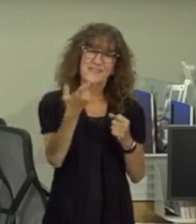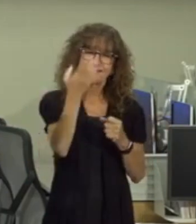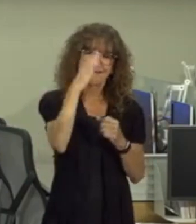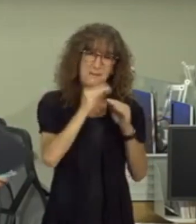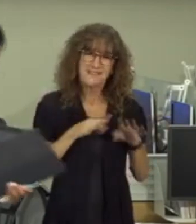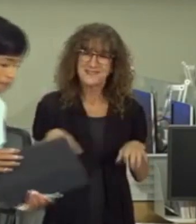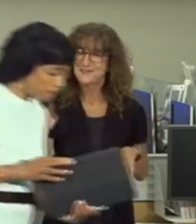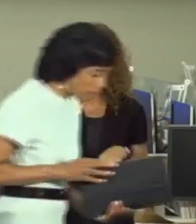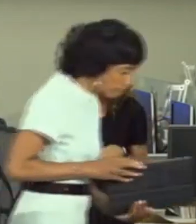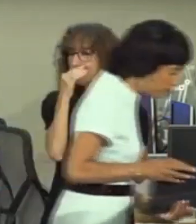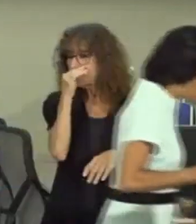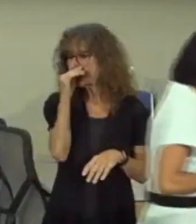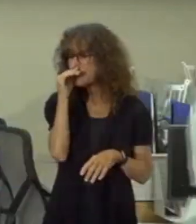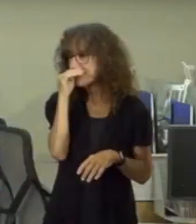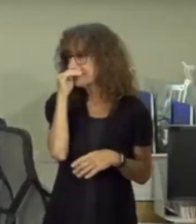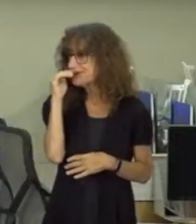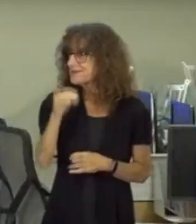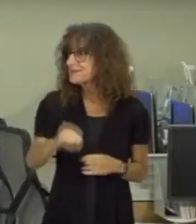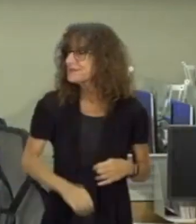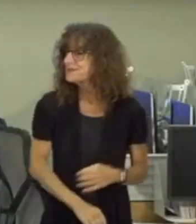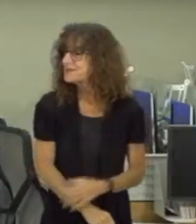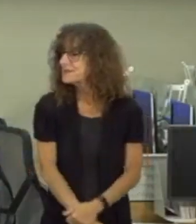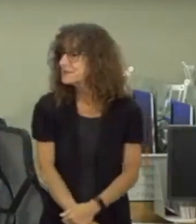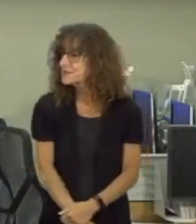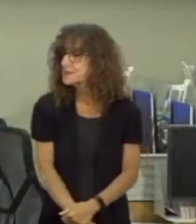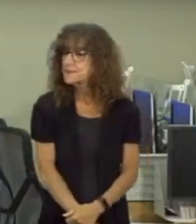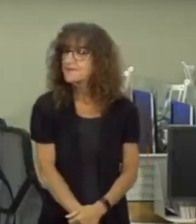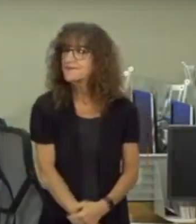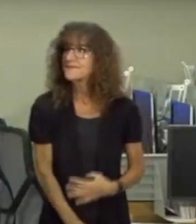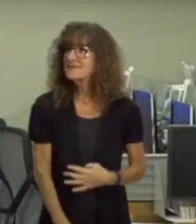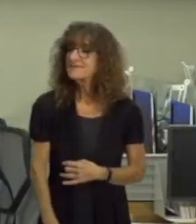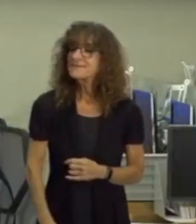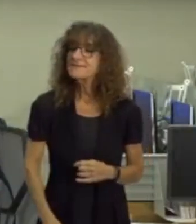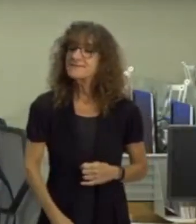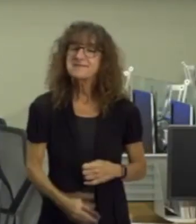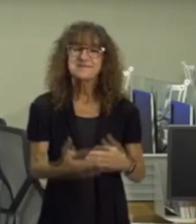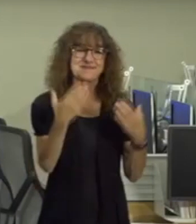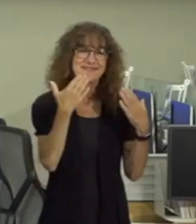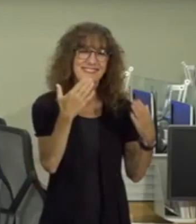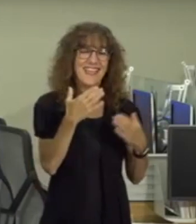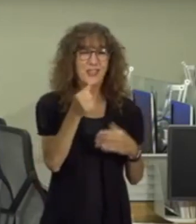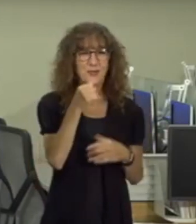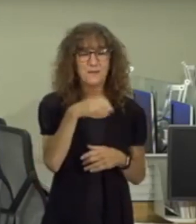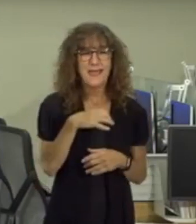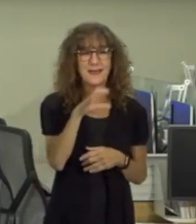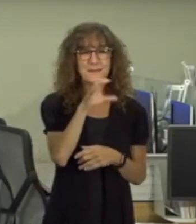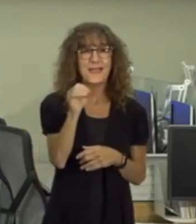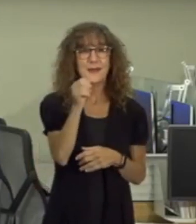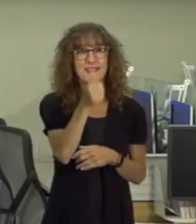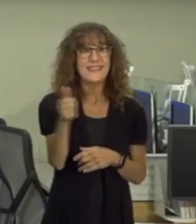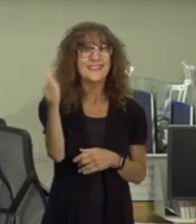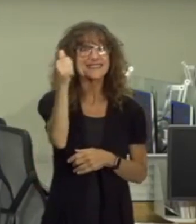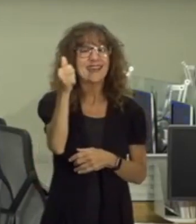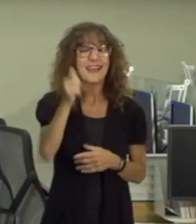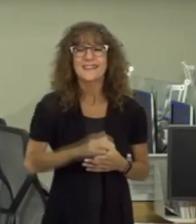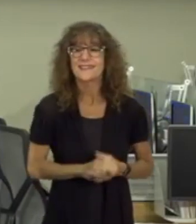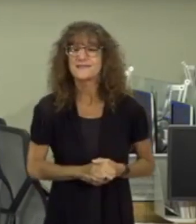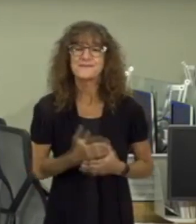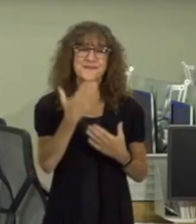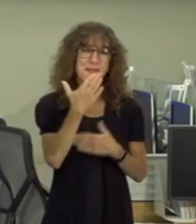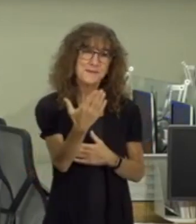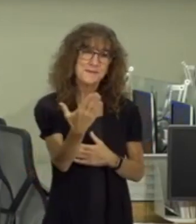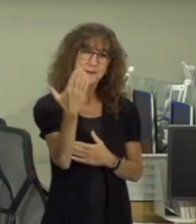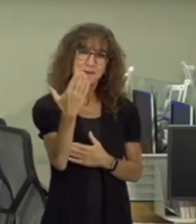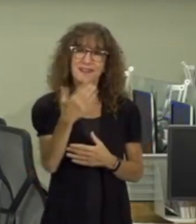thank you madam county exec good